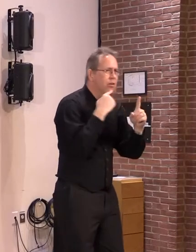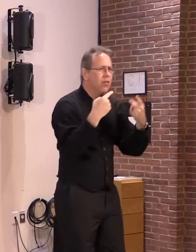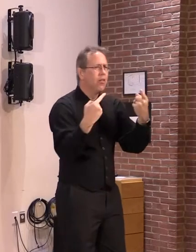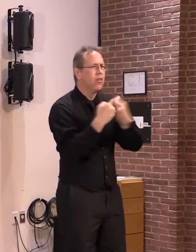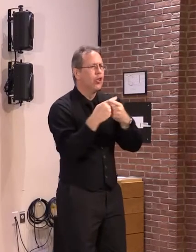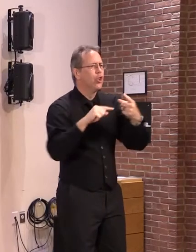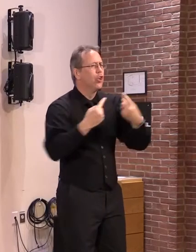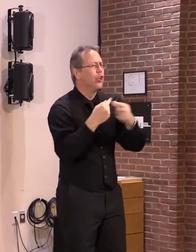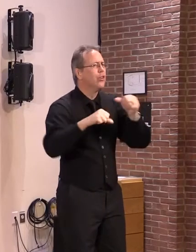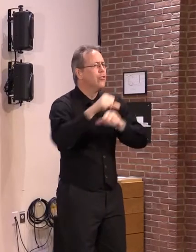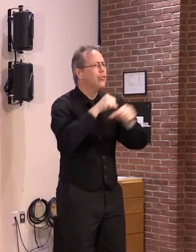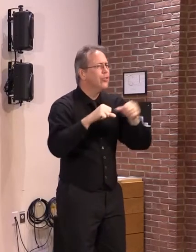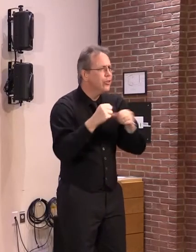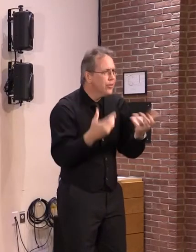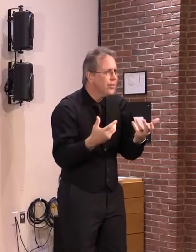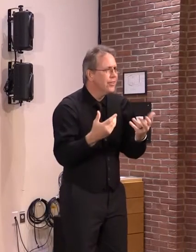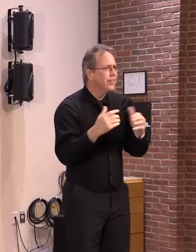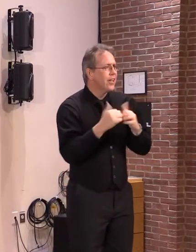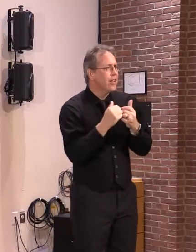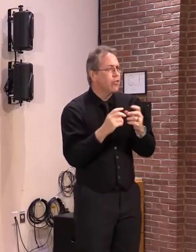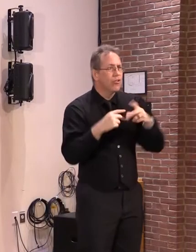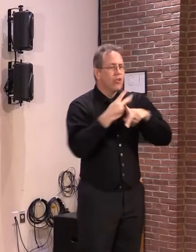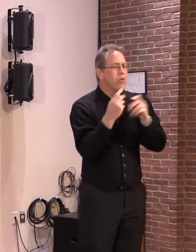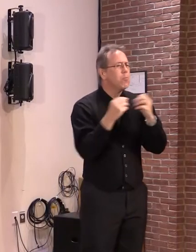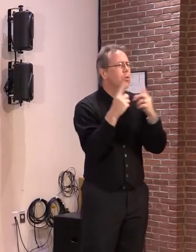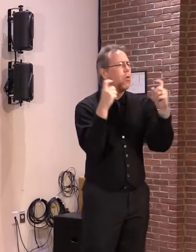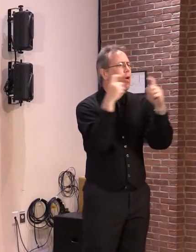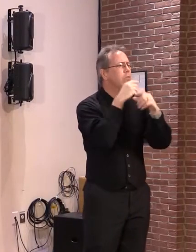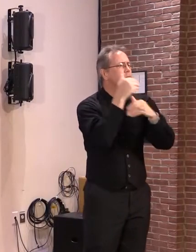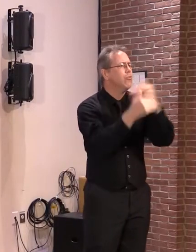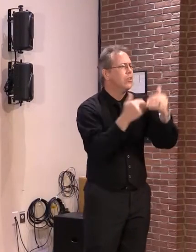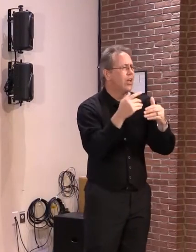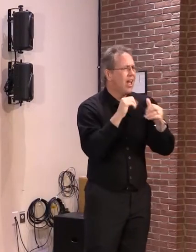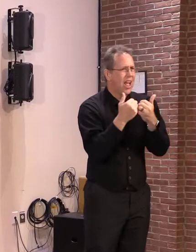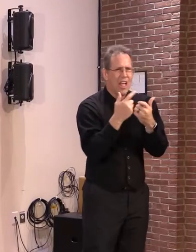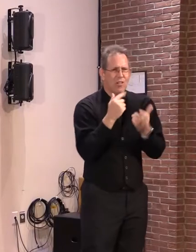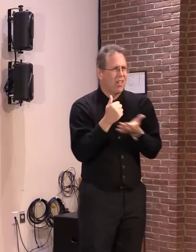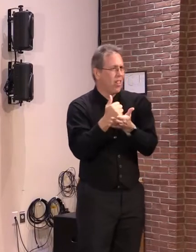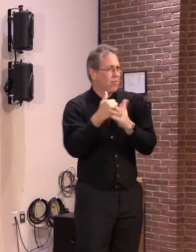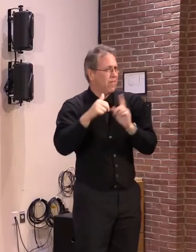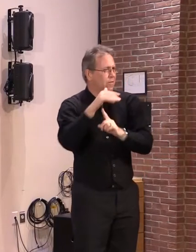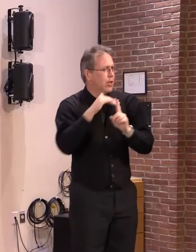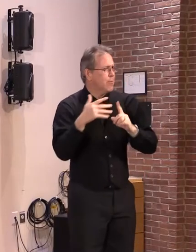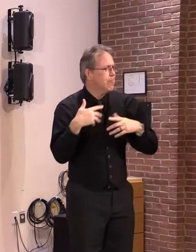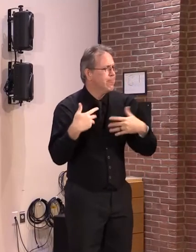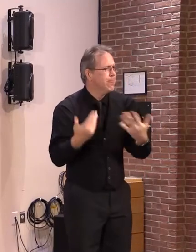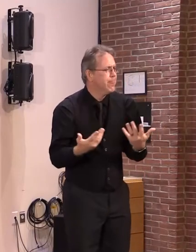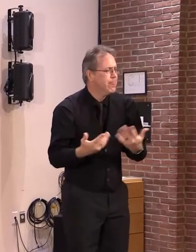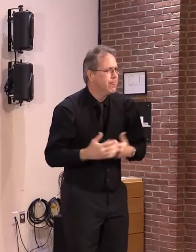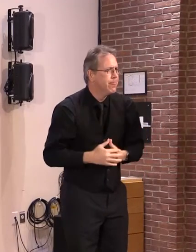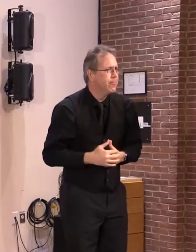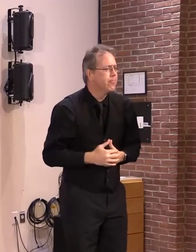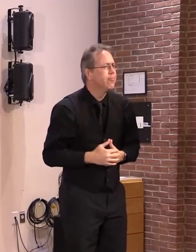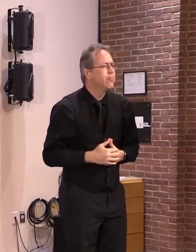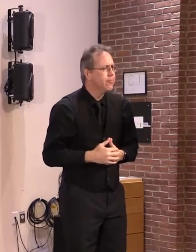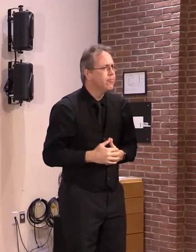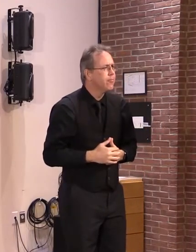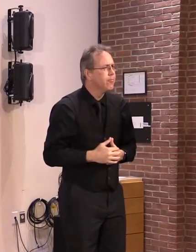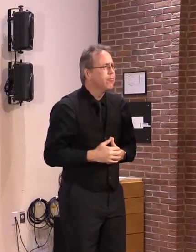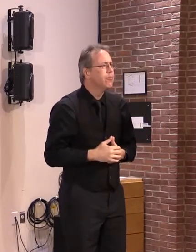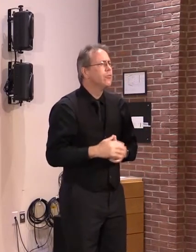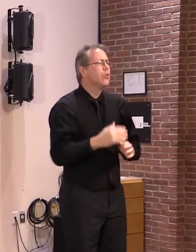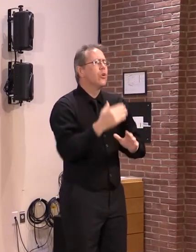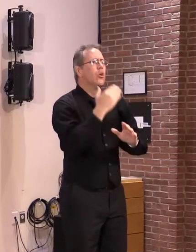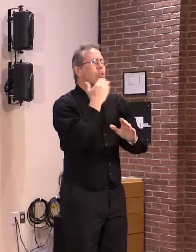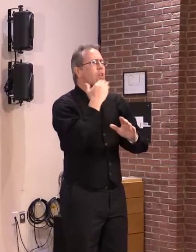create more complication there and force more development out in out into the countryside. So, again, Governor, thank you for the chance